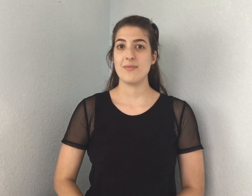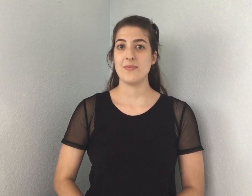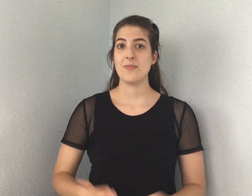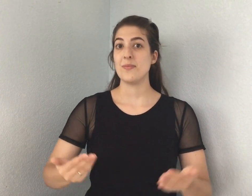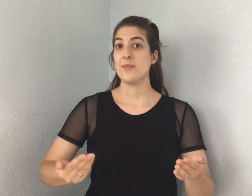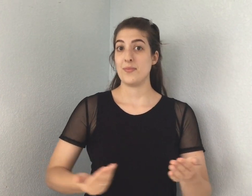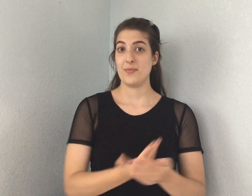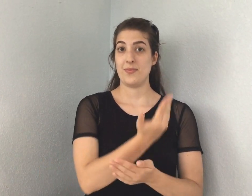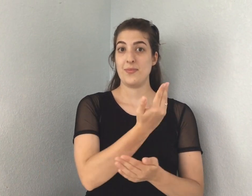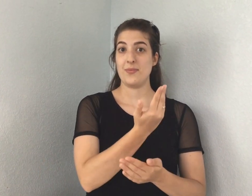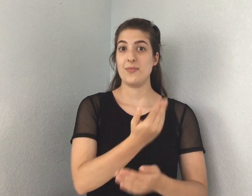New.